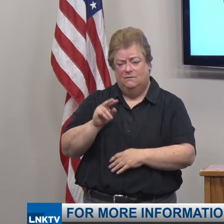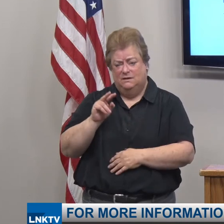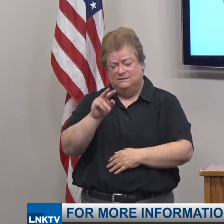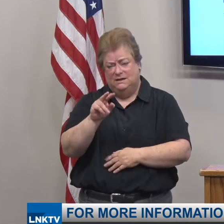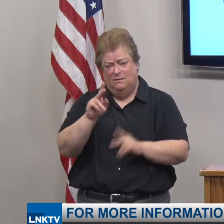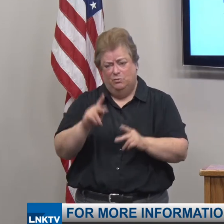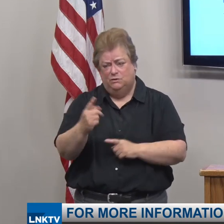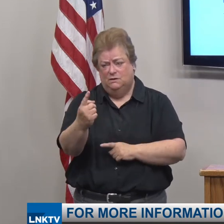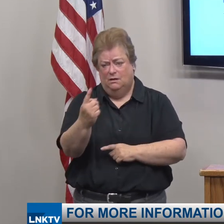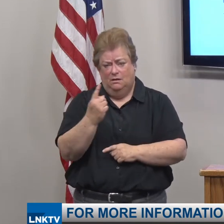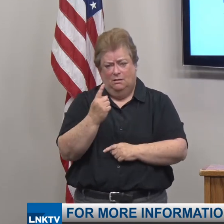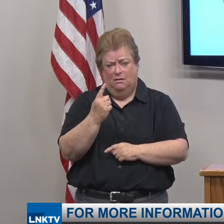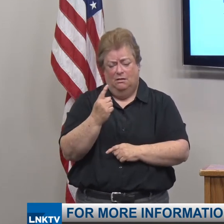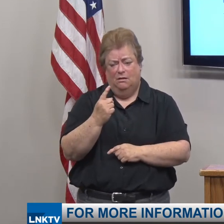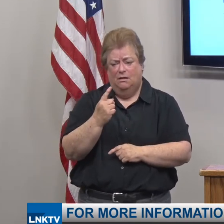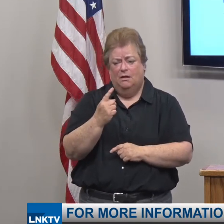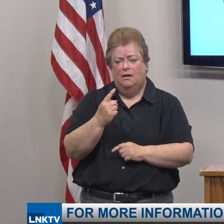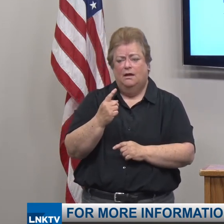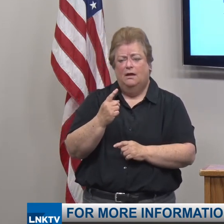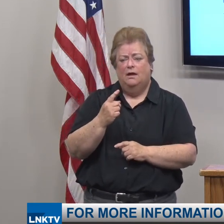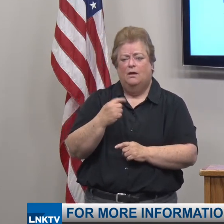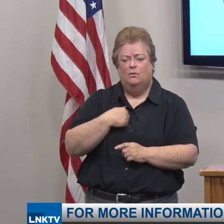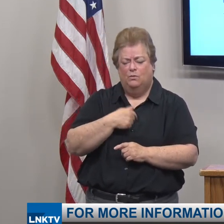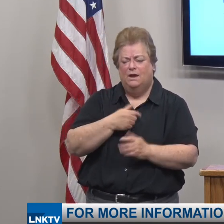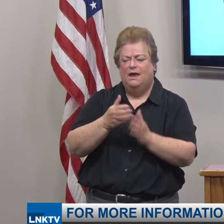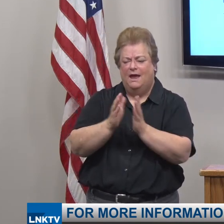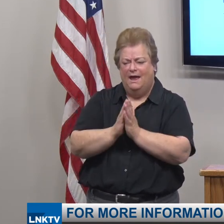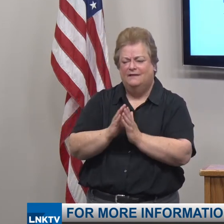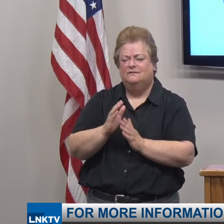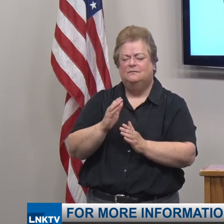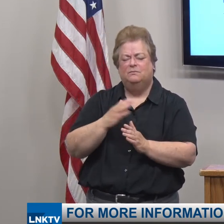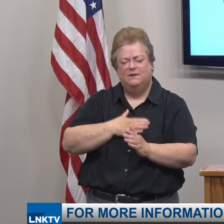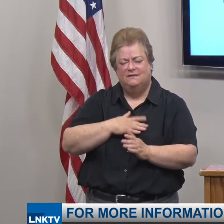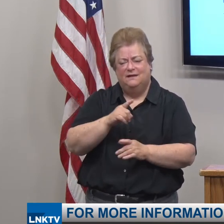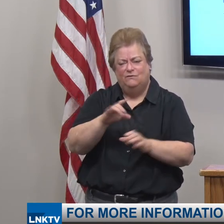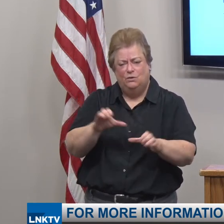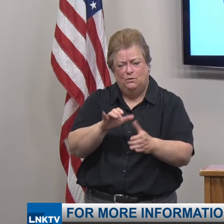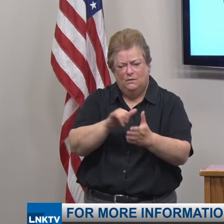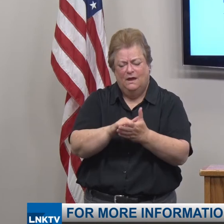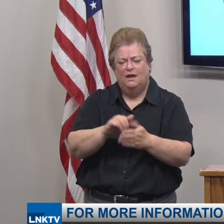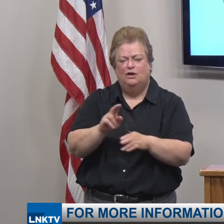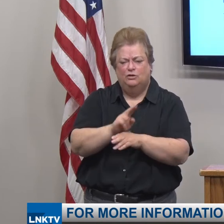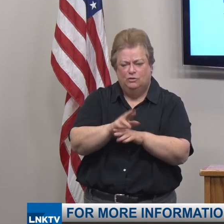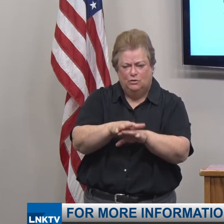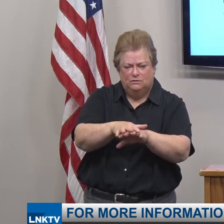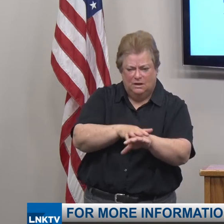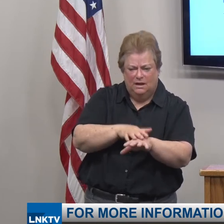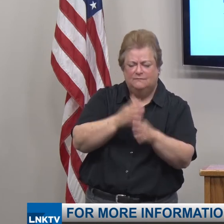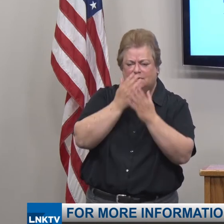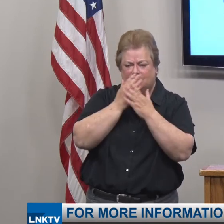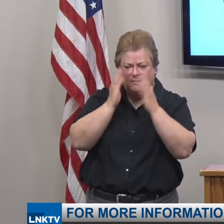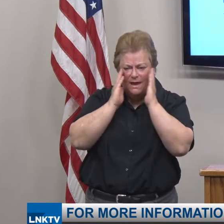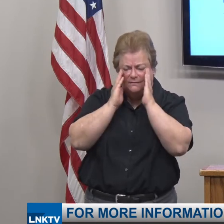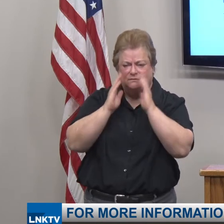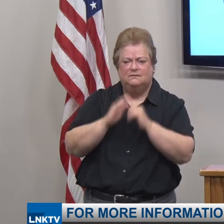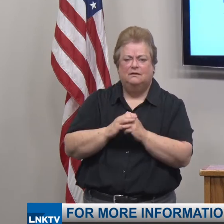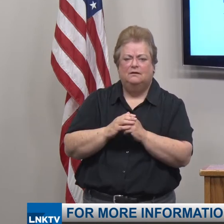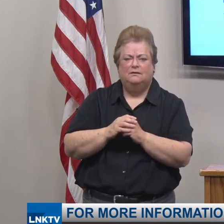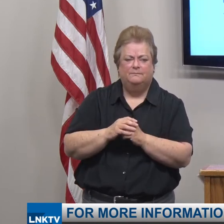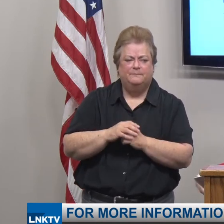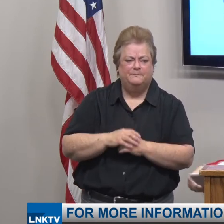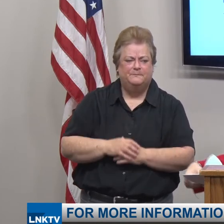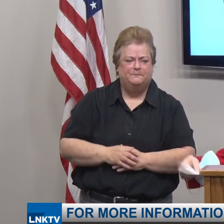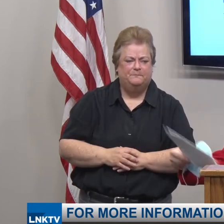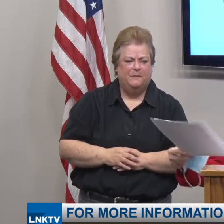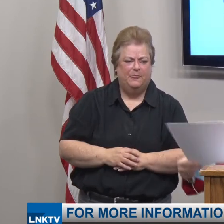type of information sharing we ask that they wear masks and gloves when speaking with people or handing out materials.